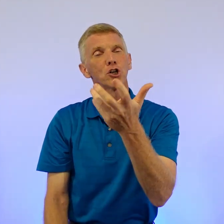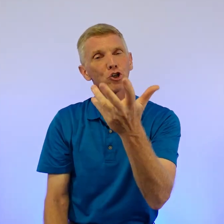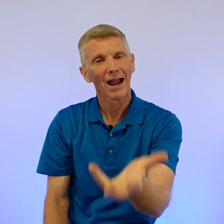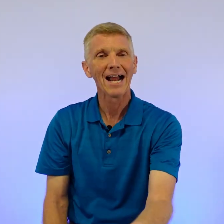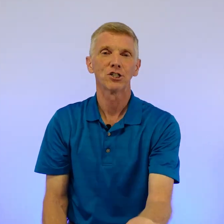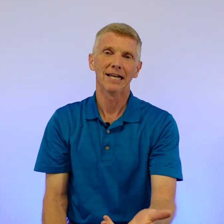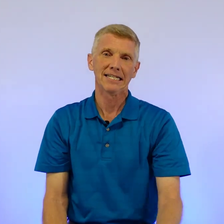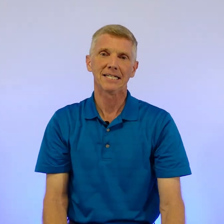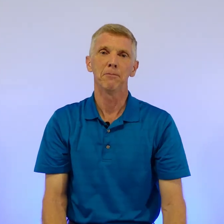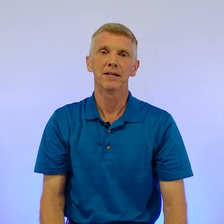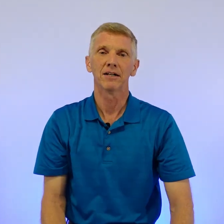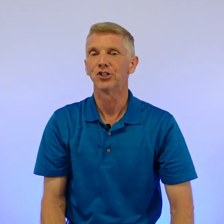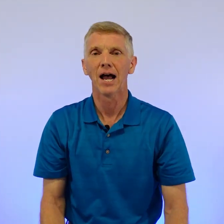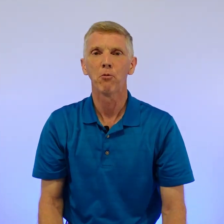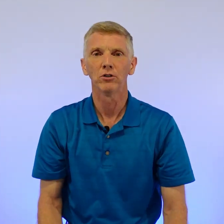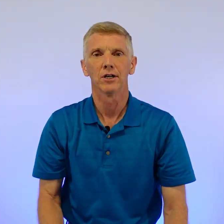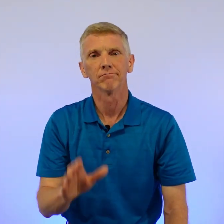congratulating somebody on a job well done,